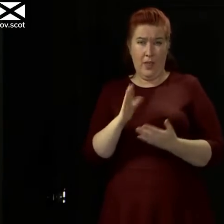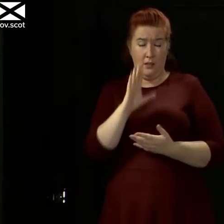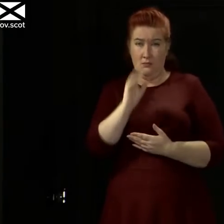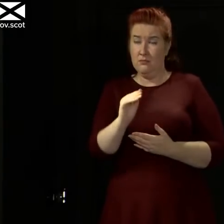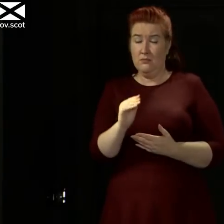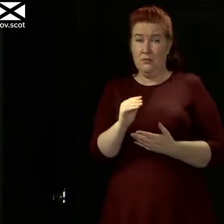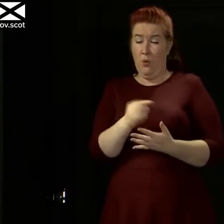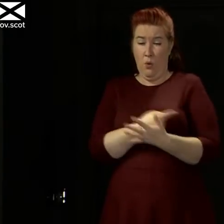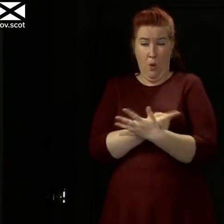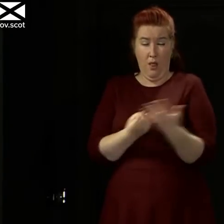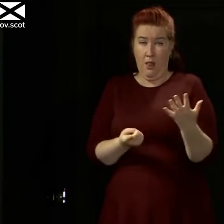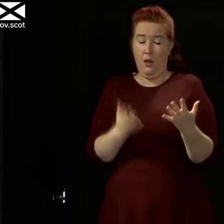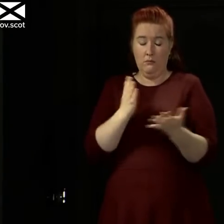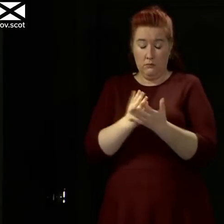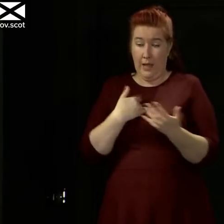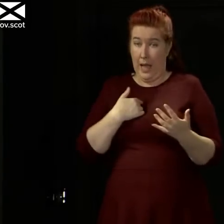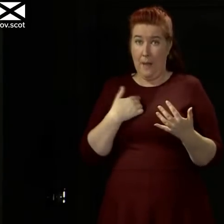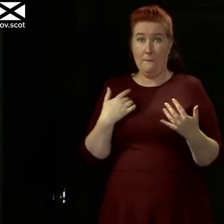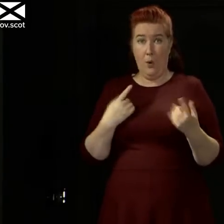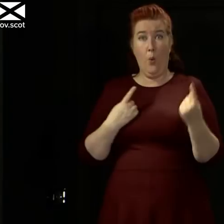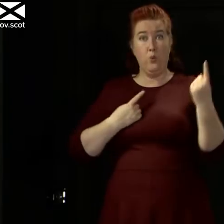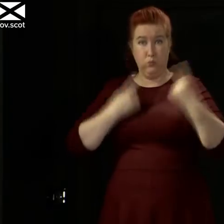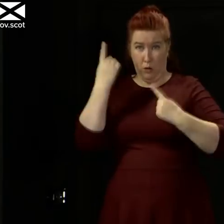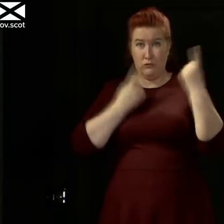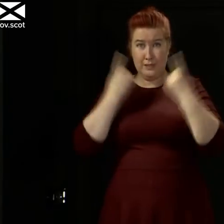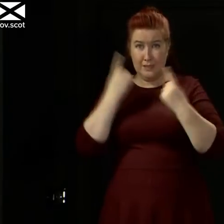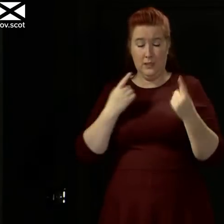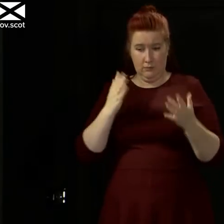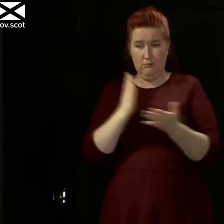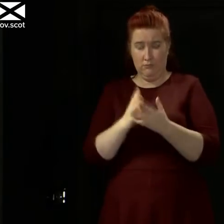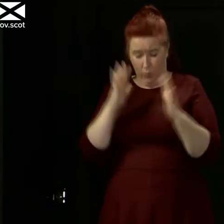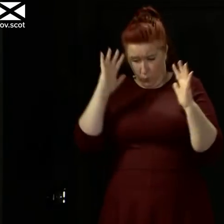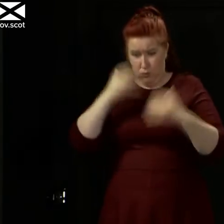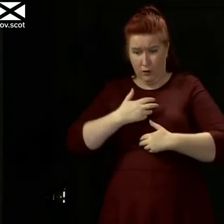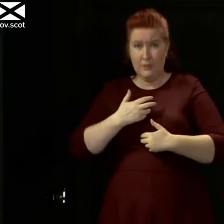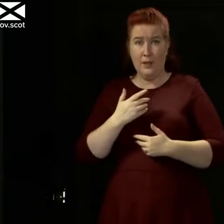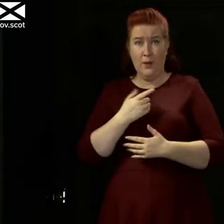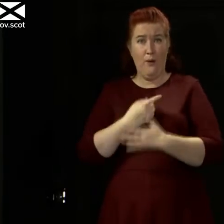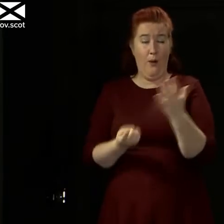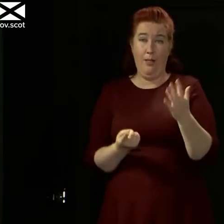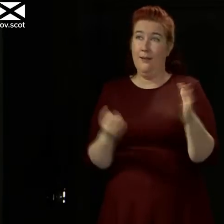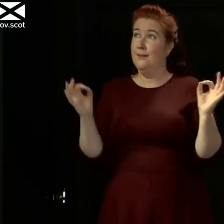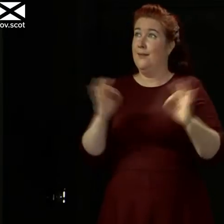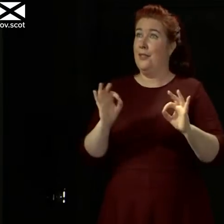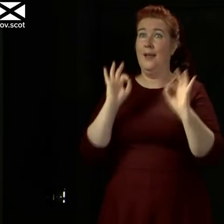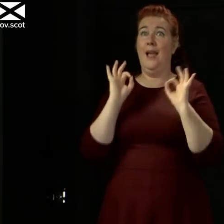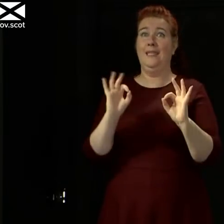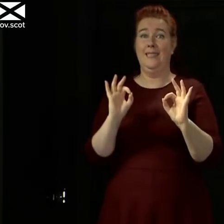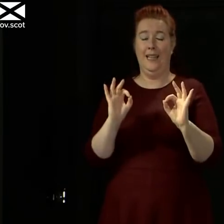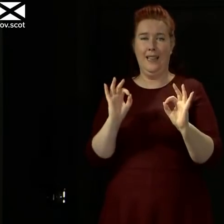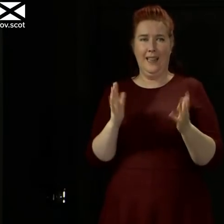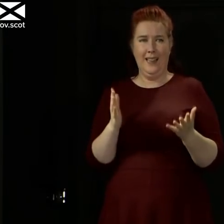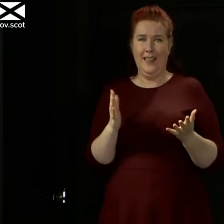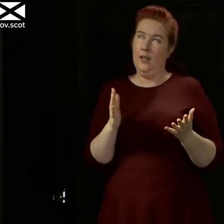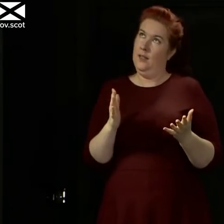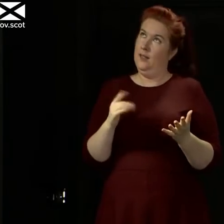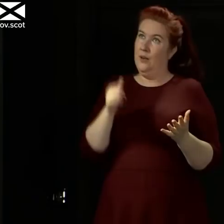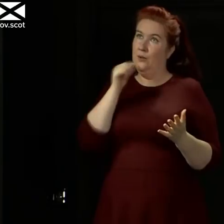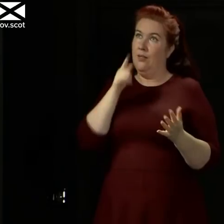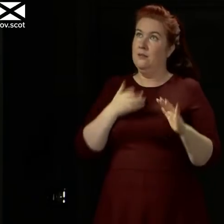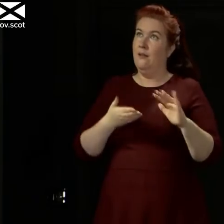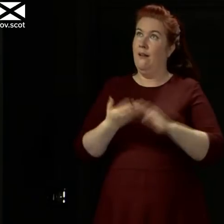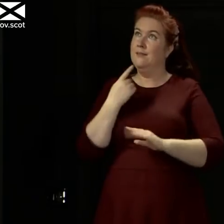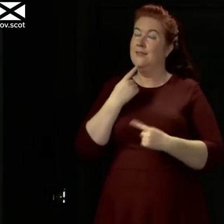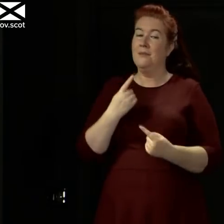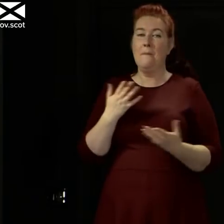worry me. I worry about all of this. None of this is ideal. That's possibly the understatement of